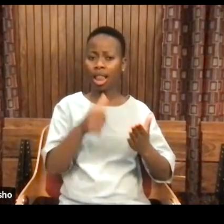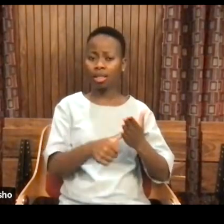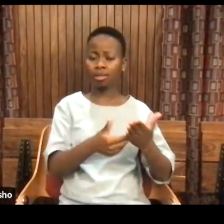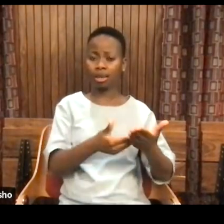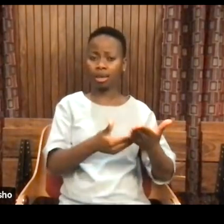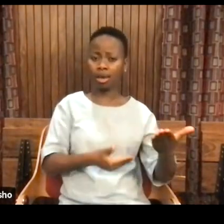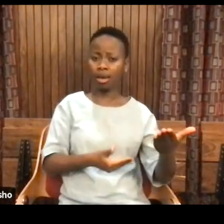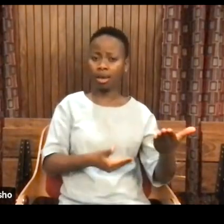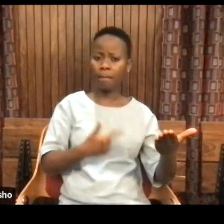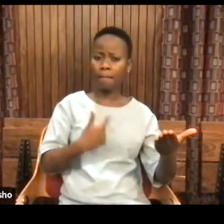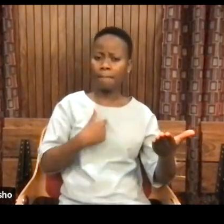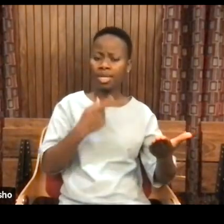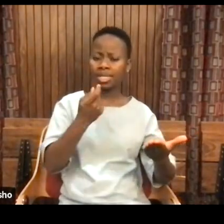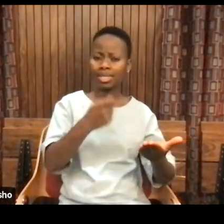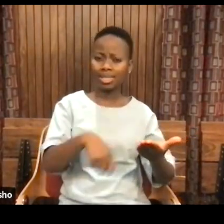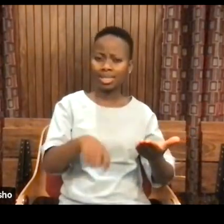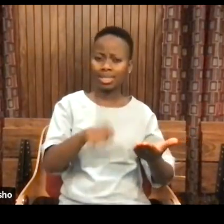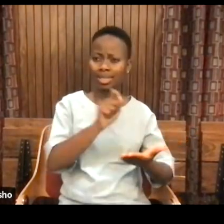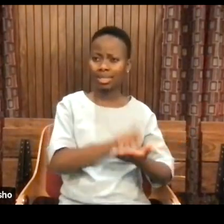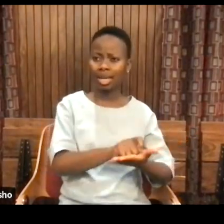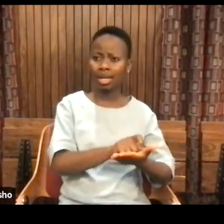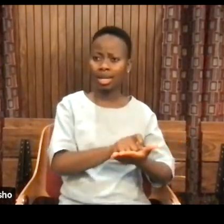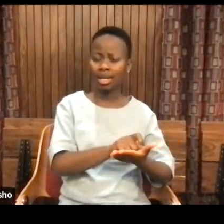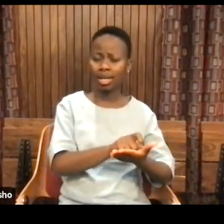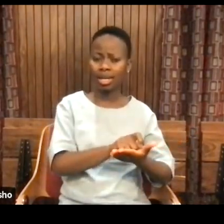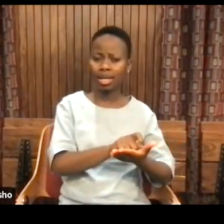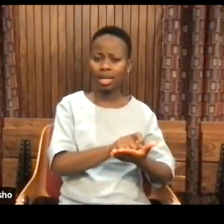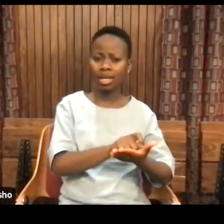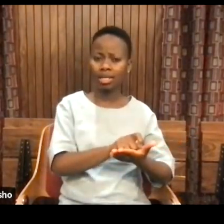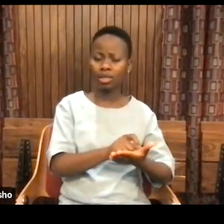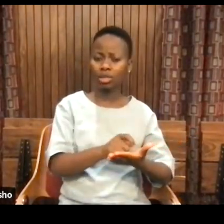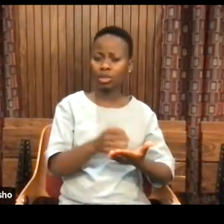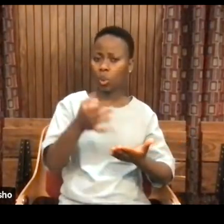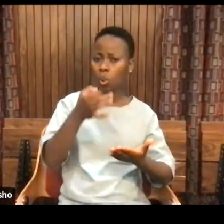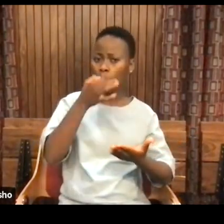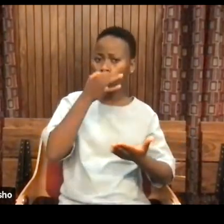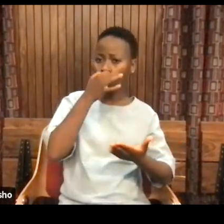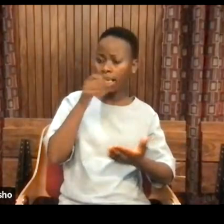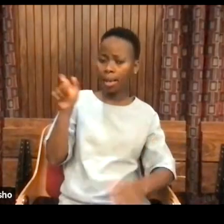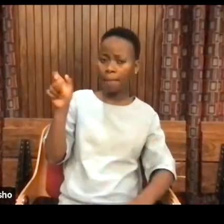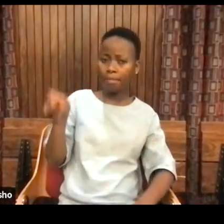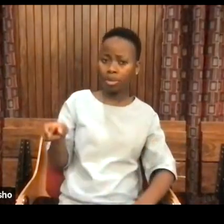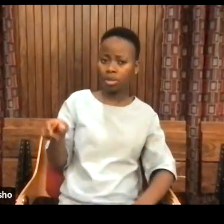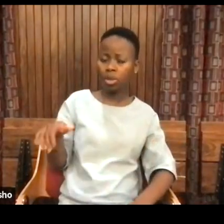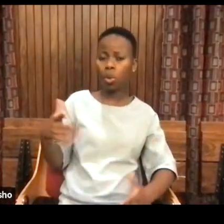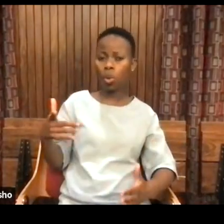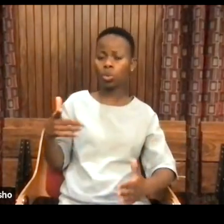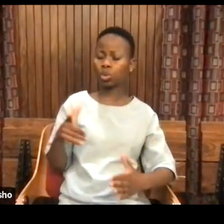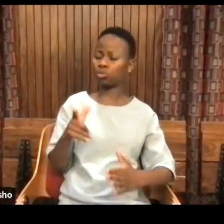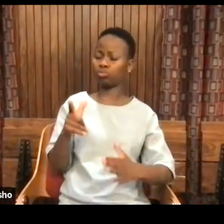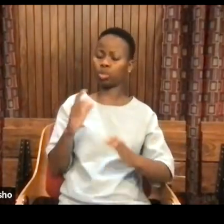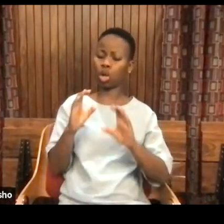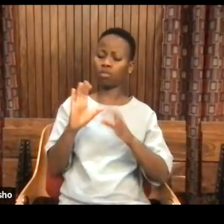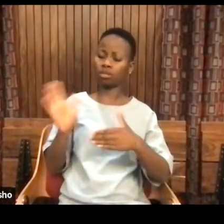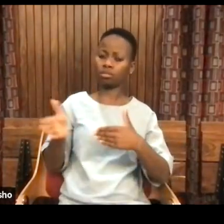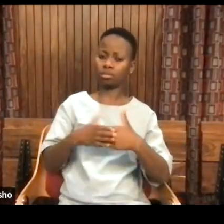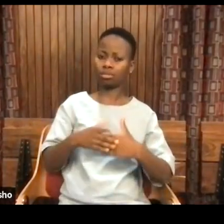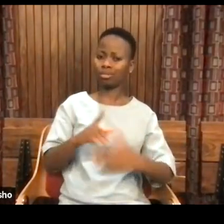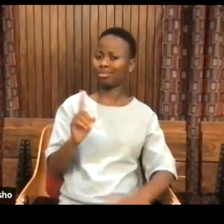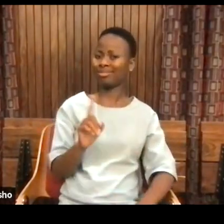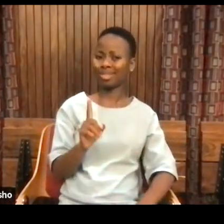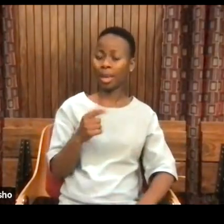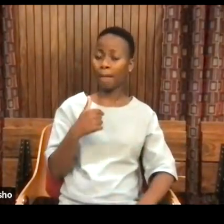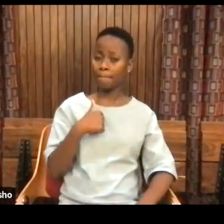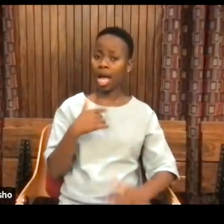to bully anybody or close off discourse. My concern